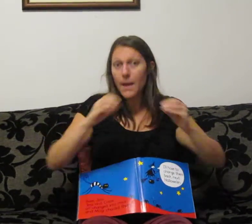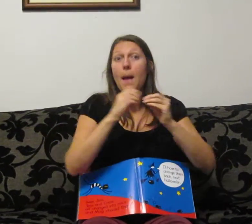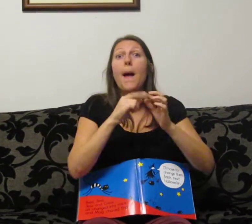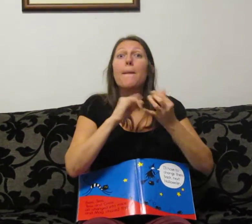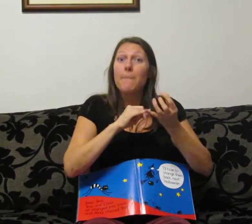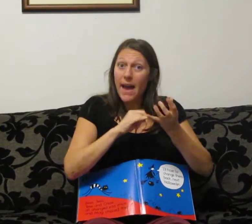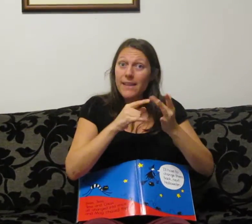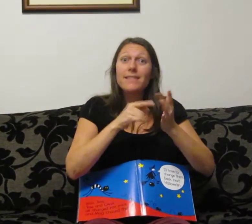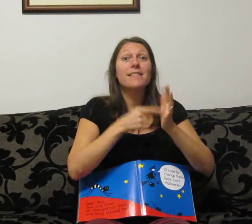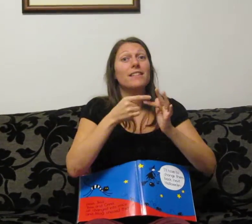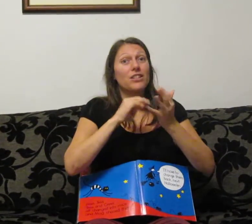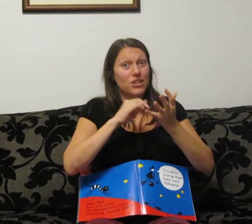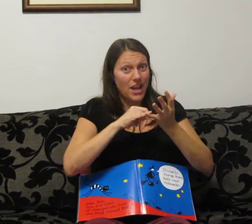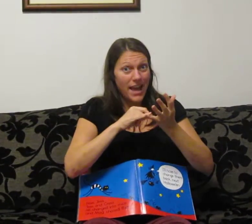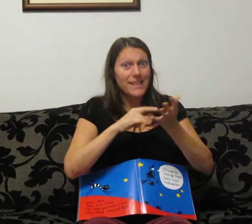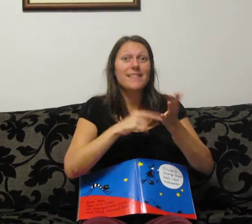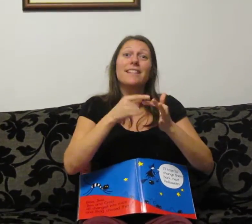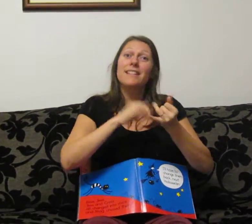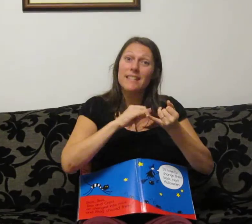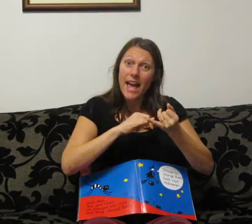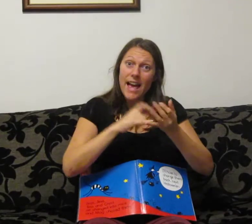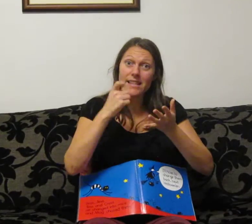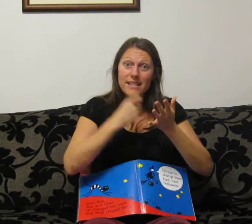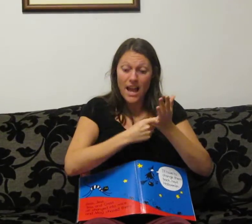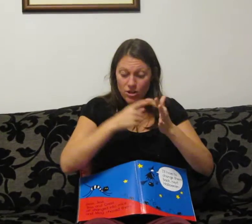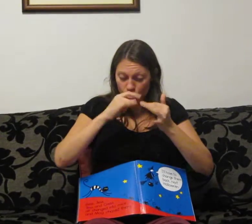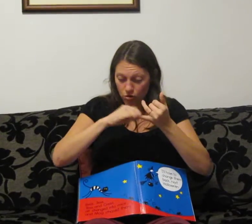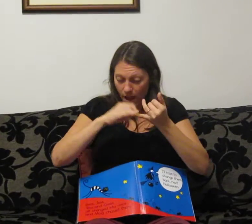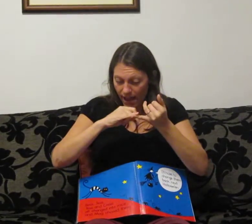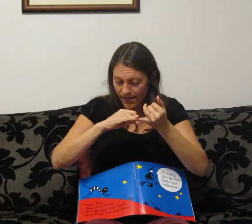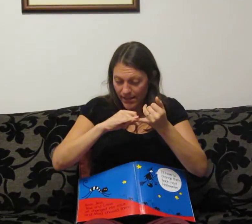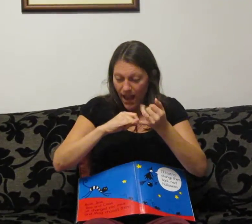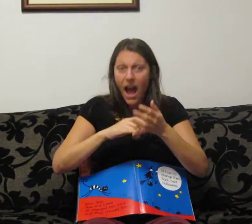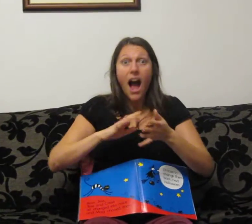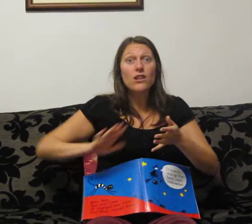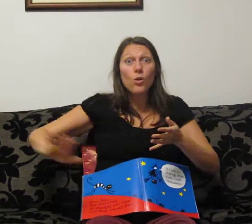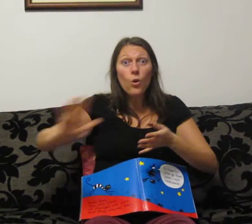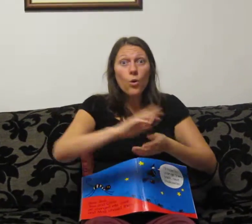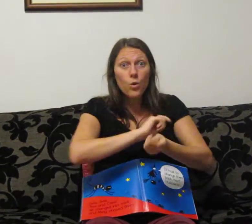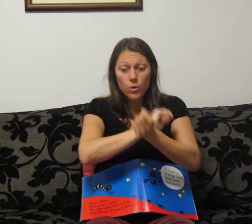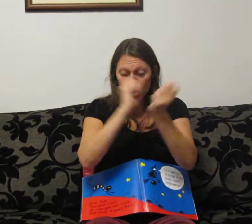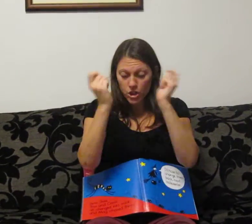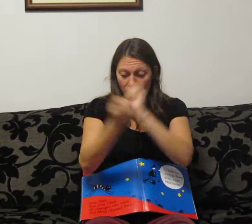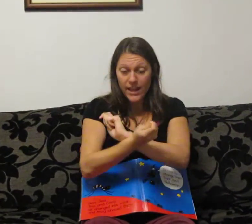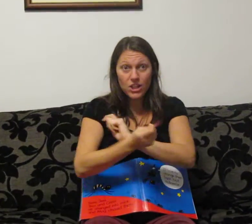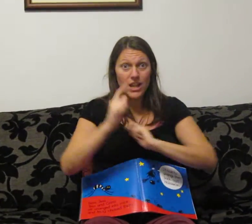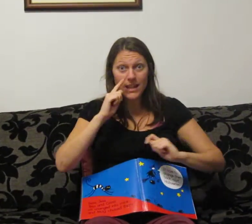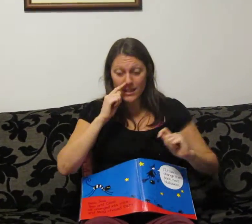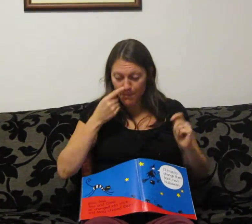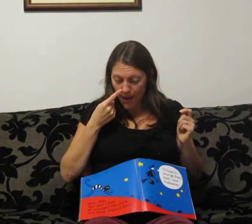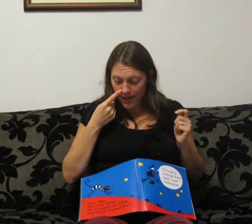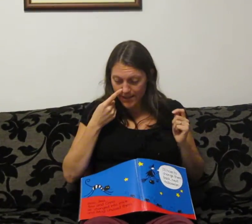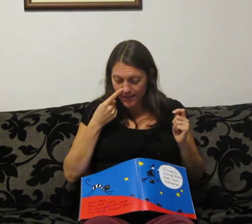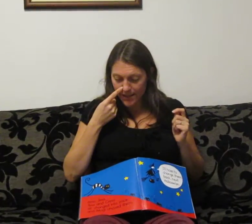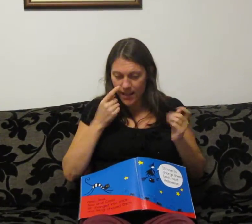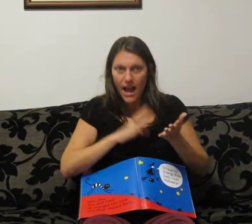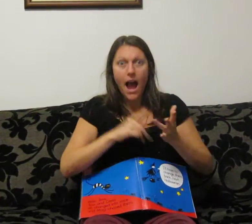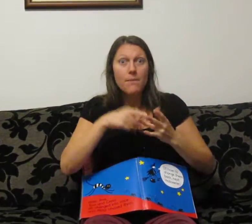Bess, Jess, Tess and Cress had all changed into mice and